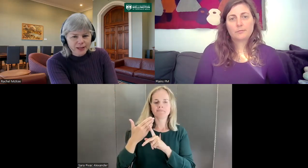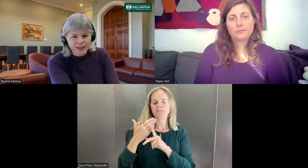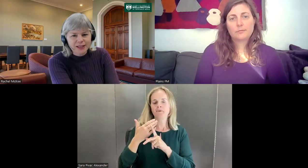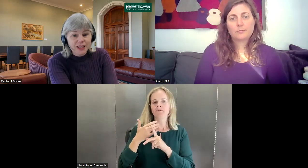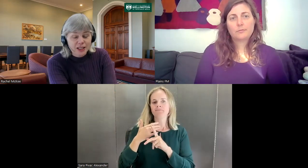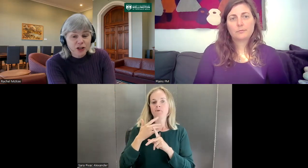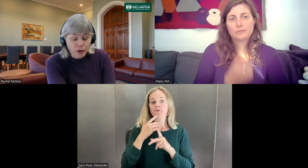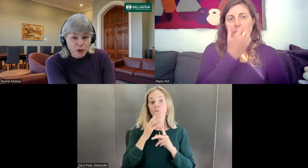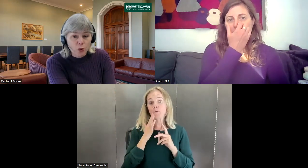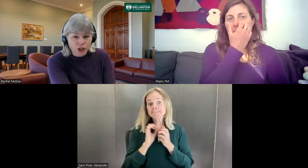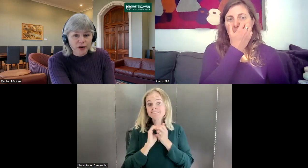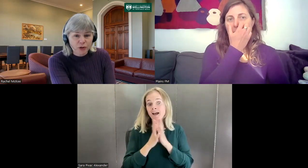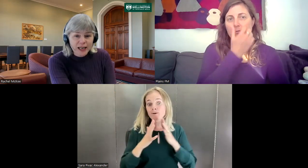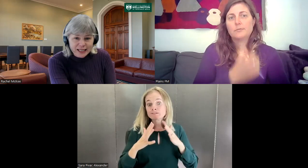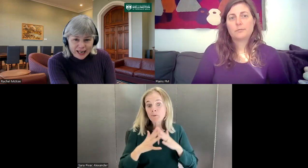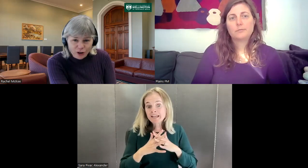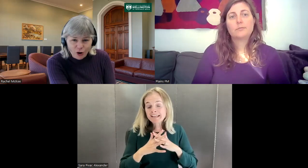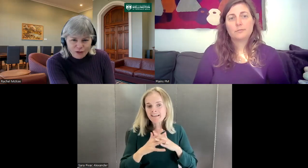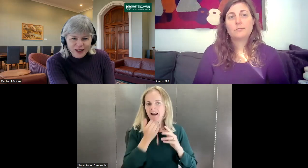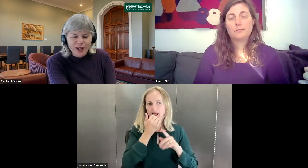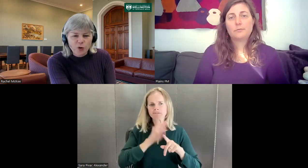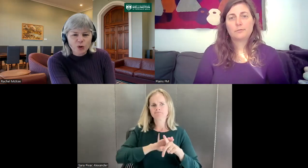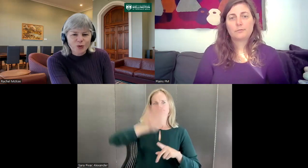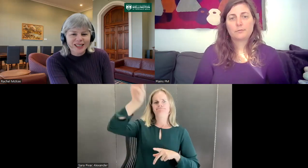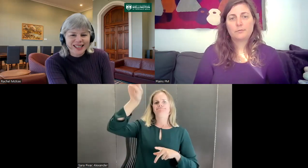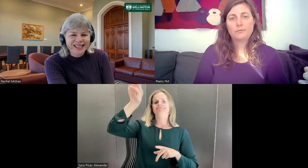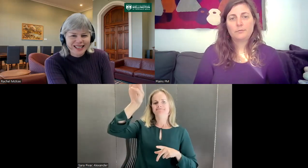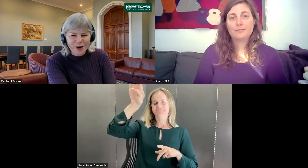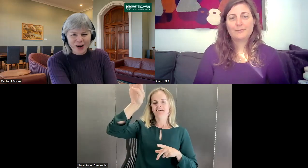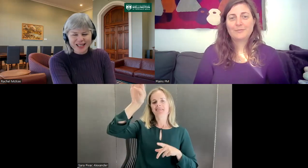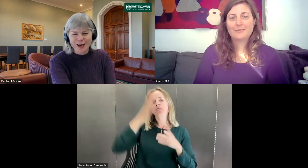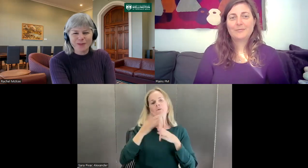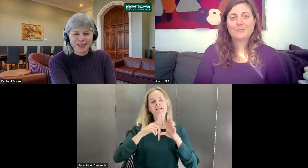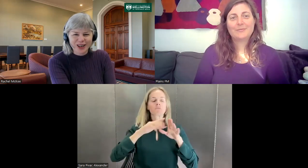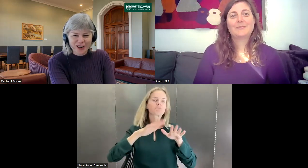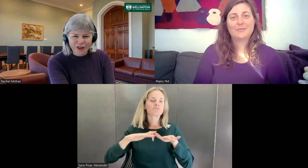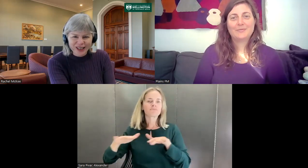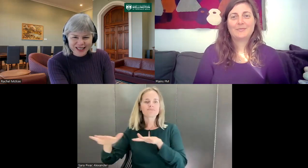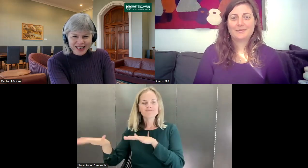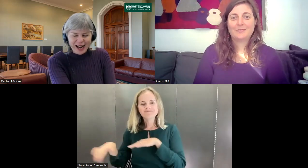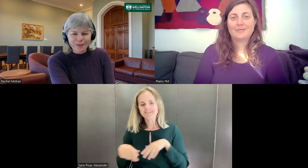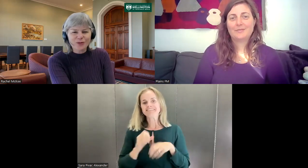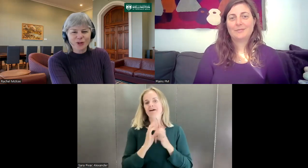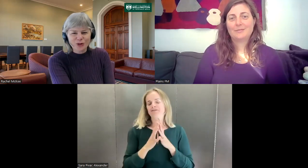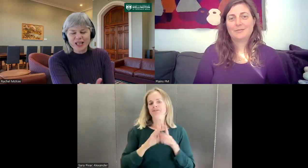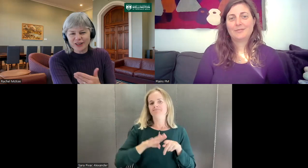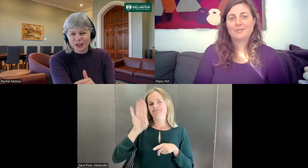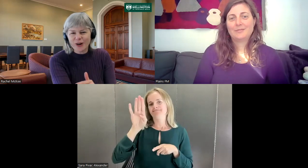since the dictionary was launched have really taken off. Of course, when it's NZSL week, the numbers skyrocket. Through the year, it's quite